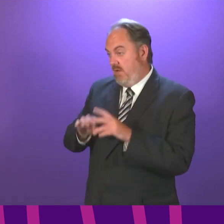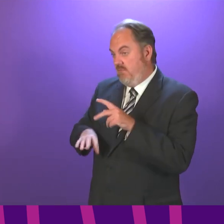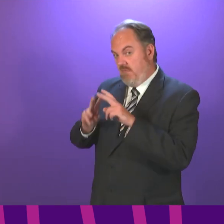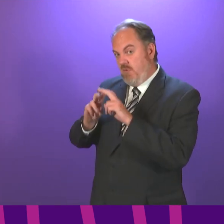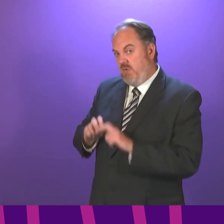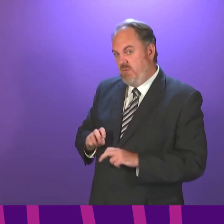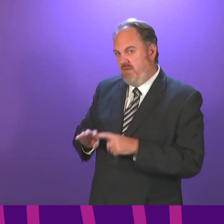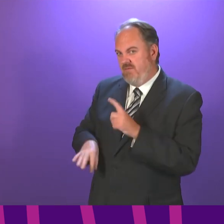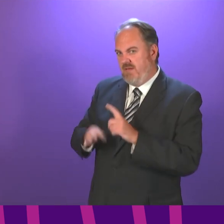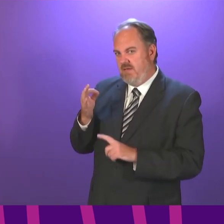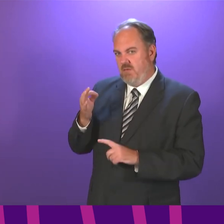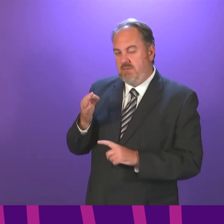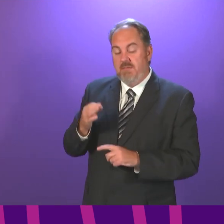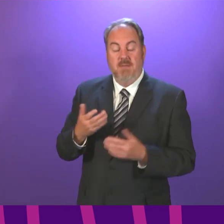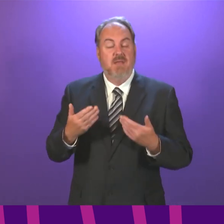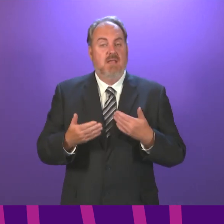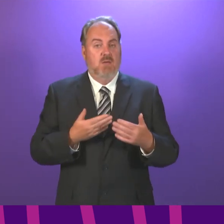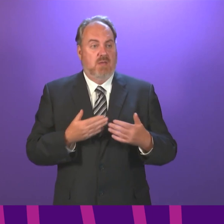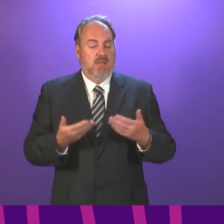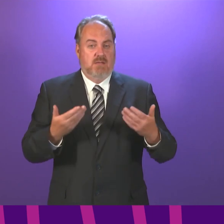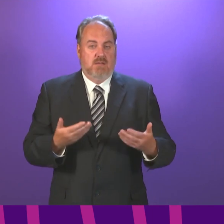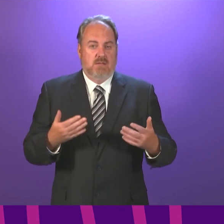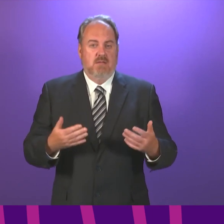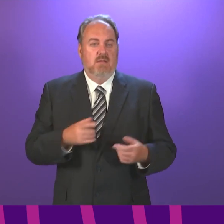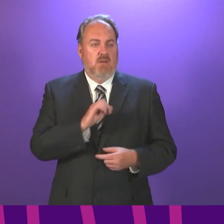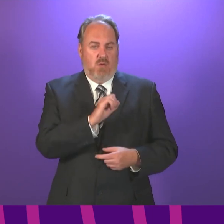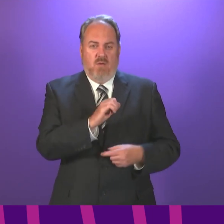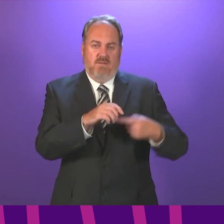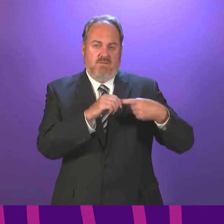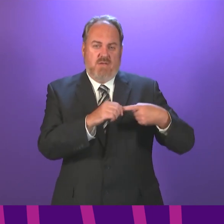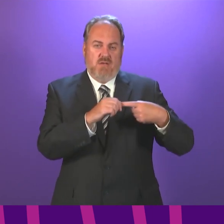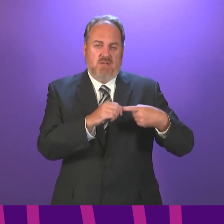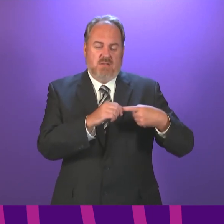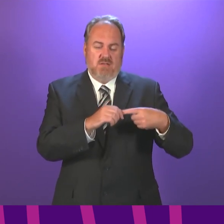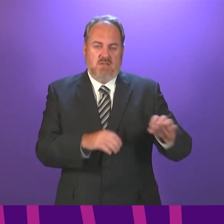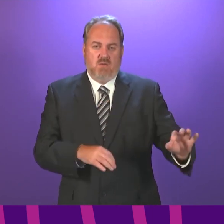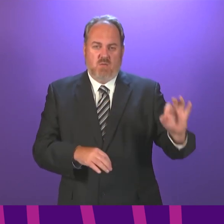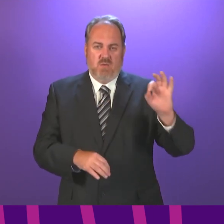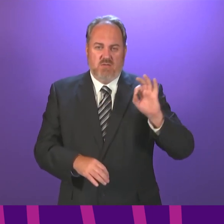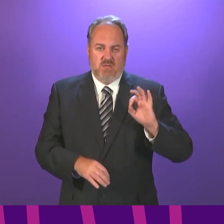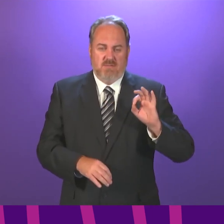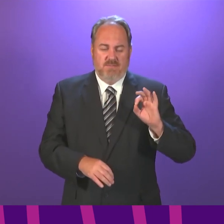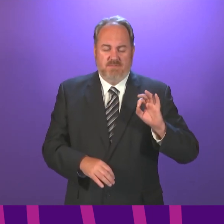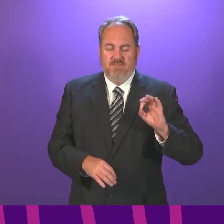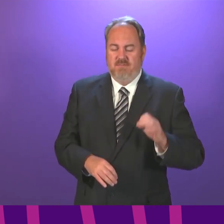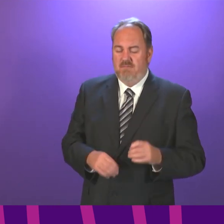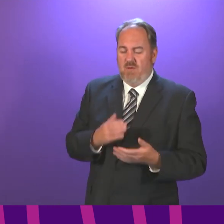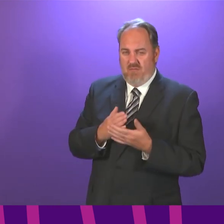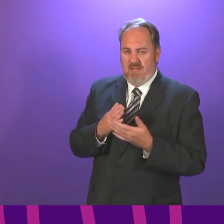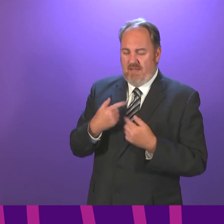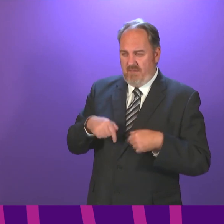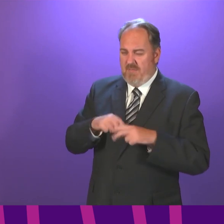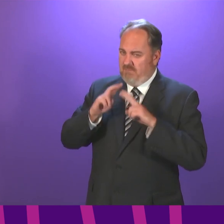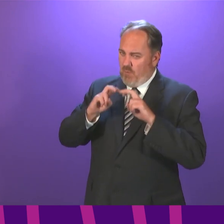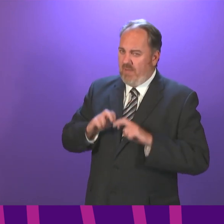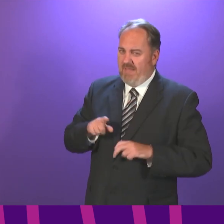away from the session today. In relation to the first point, have been looking at this and I personally have been looking at this over